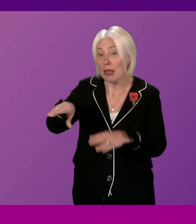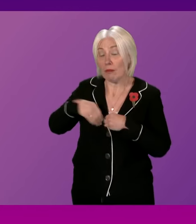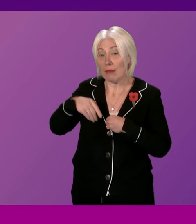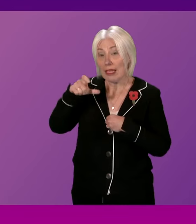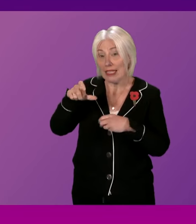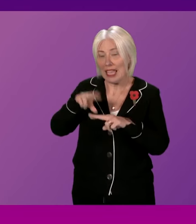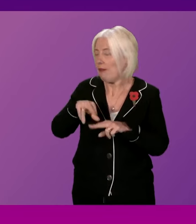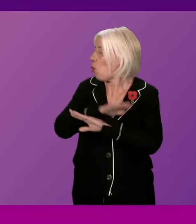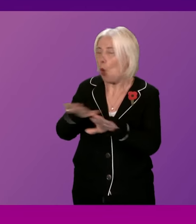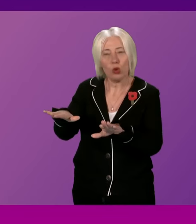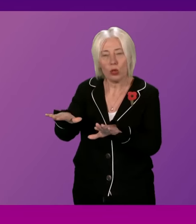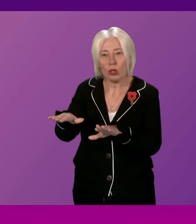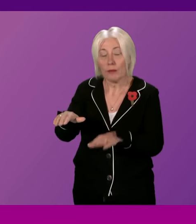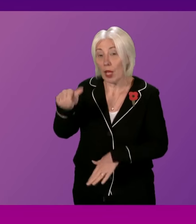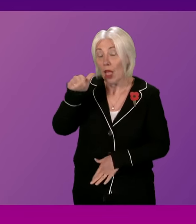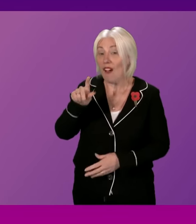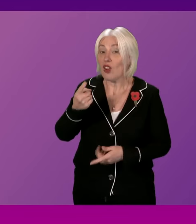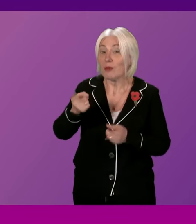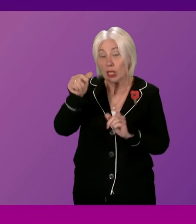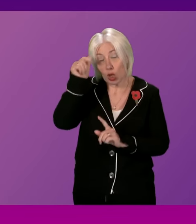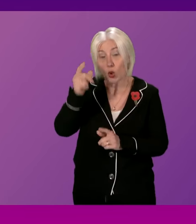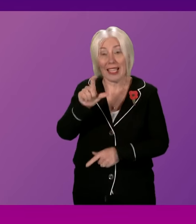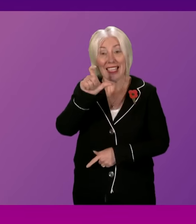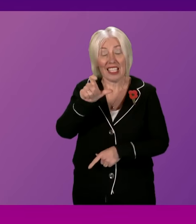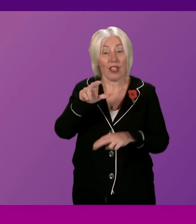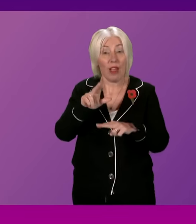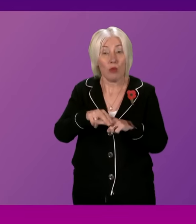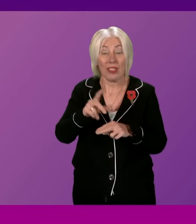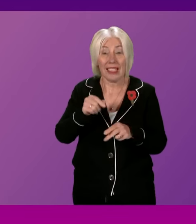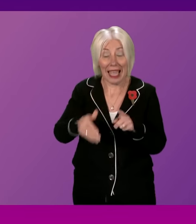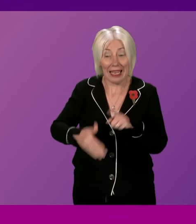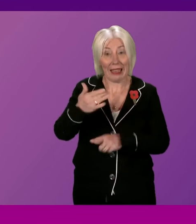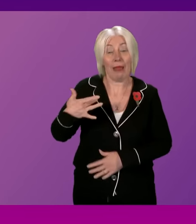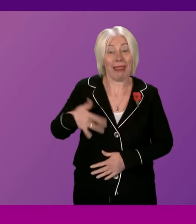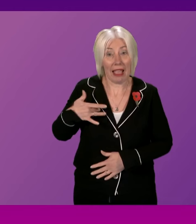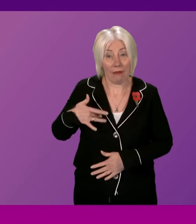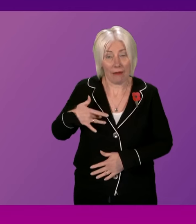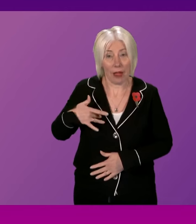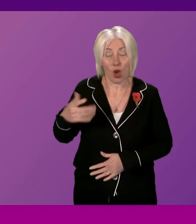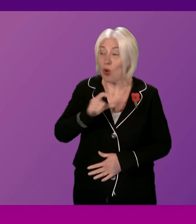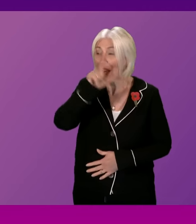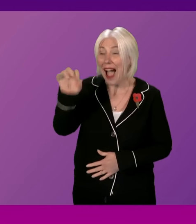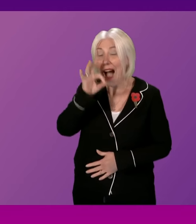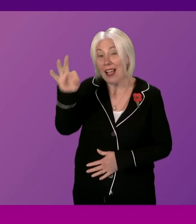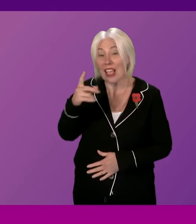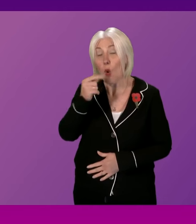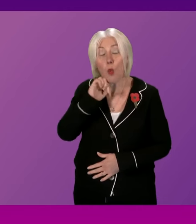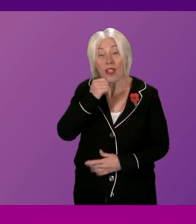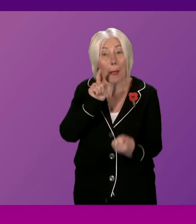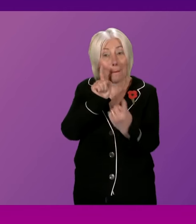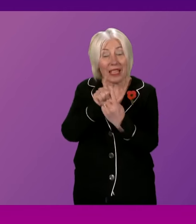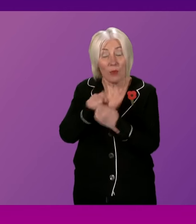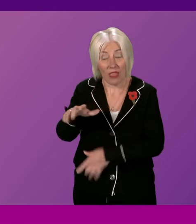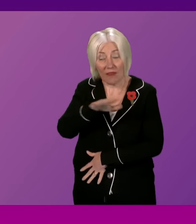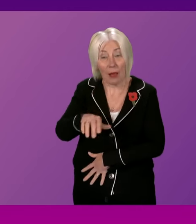First Minister knows that cystic fibrosis is a life-limiting condition. So can I ask the First Minister, will he meet with CF